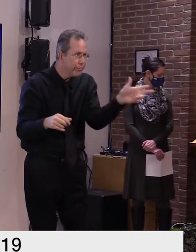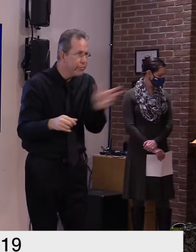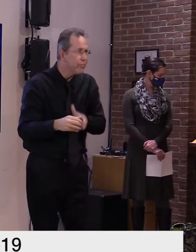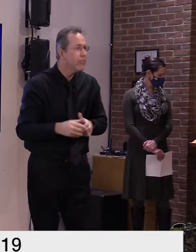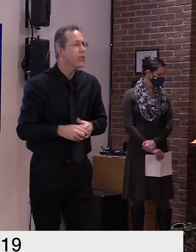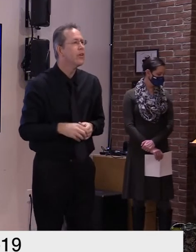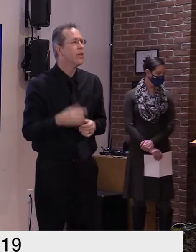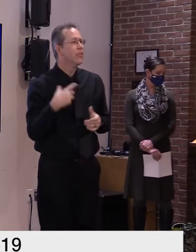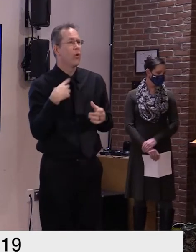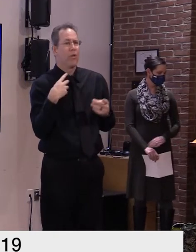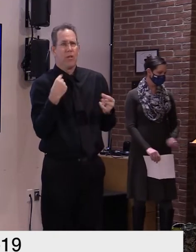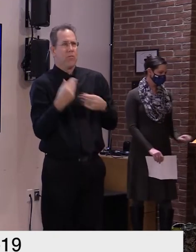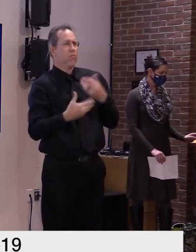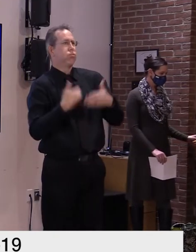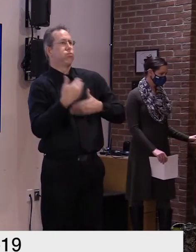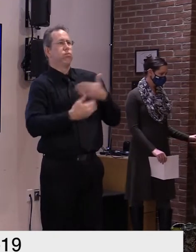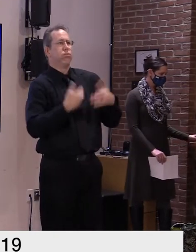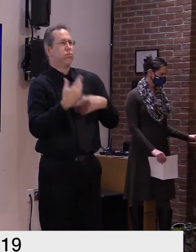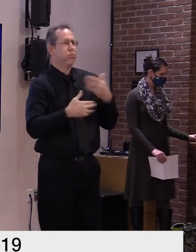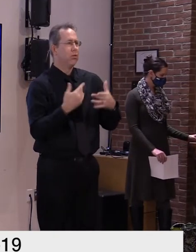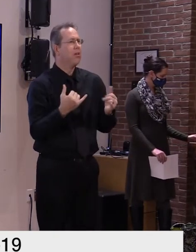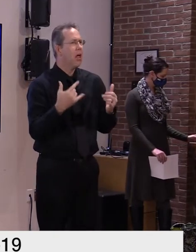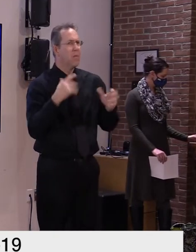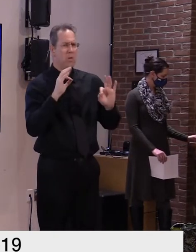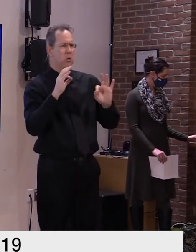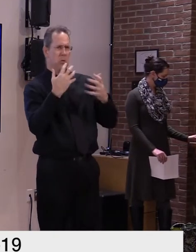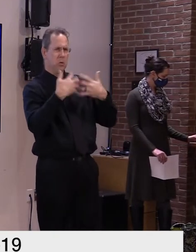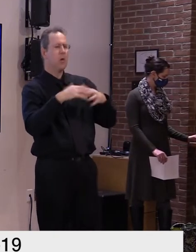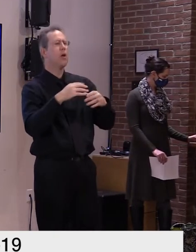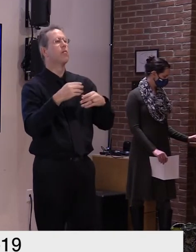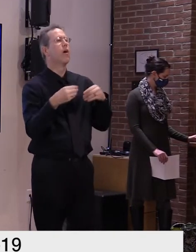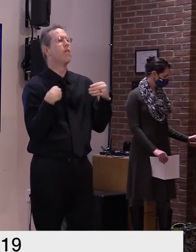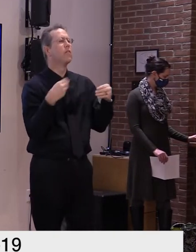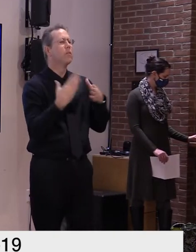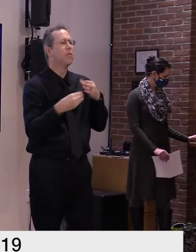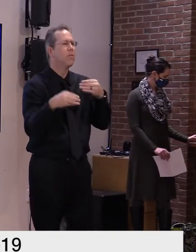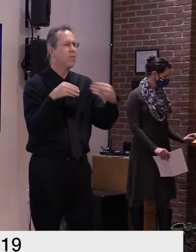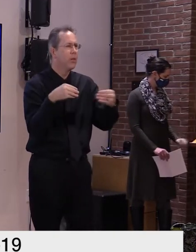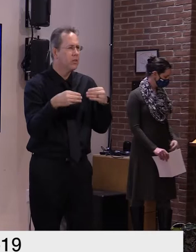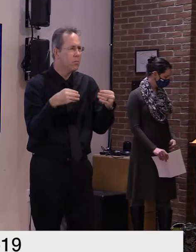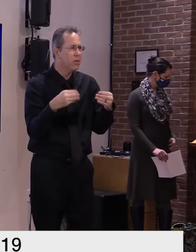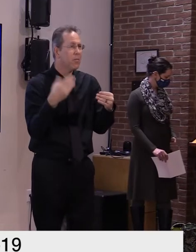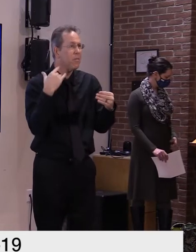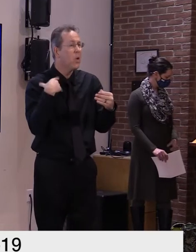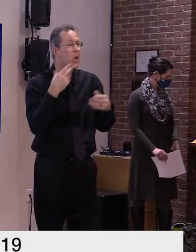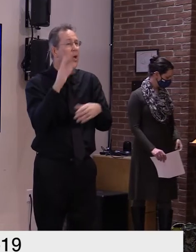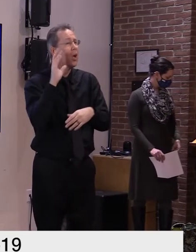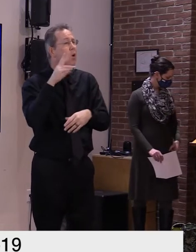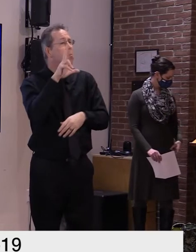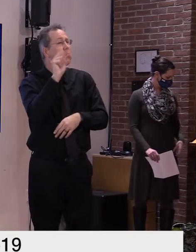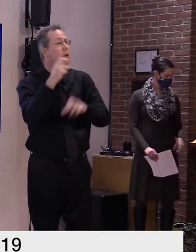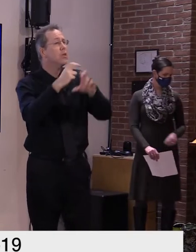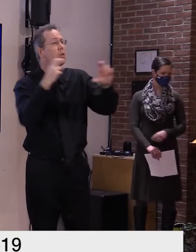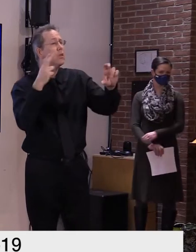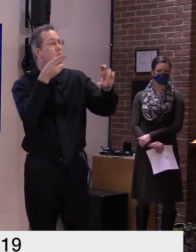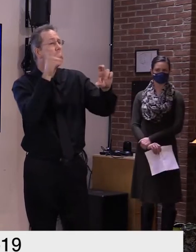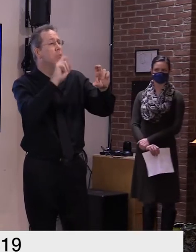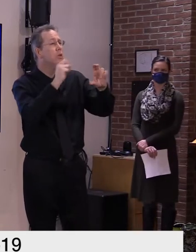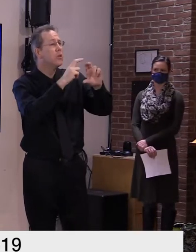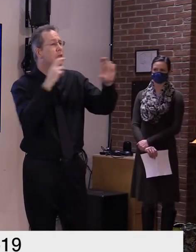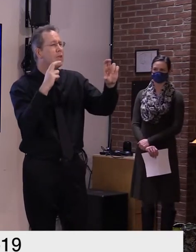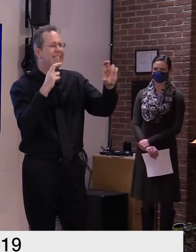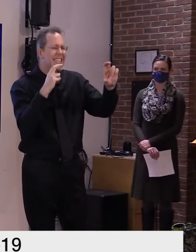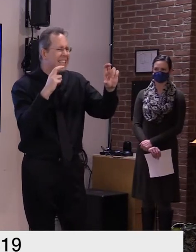flexibility for this center was needed because scheduling a busing service wasn't really meeting the needs of students they needed to have something much more flexible